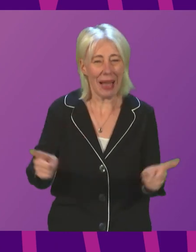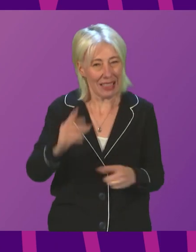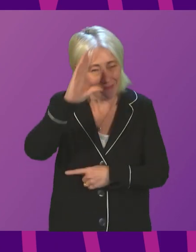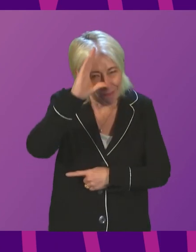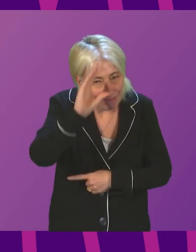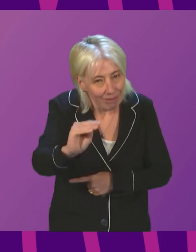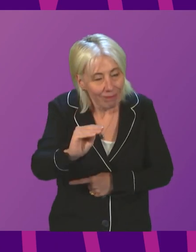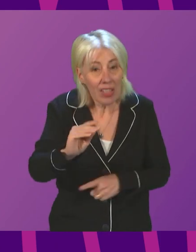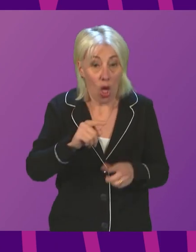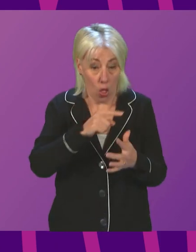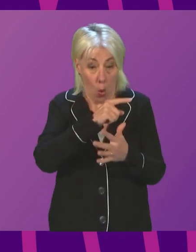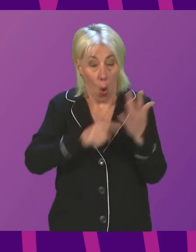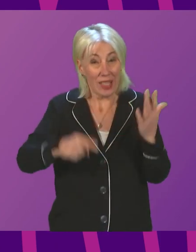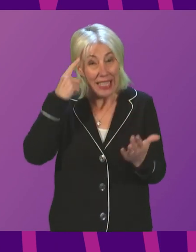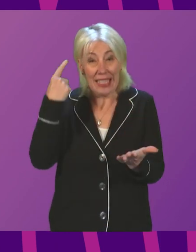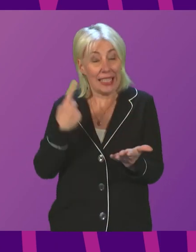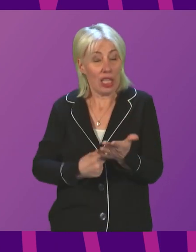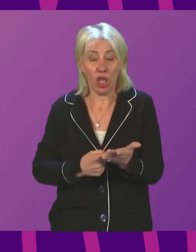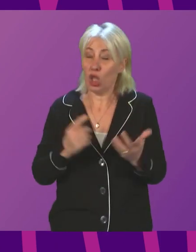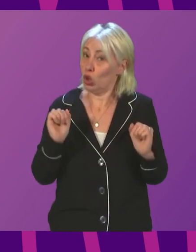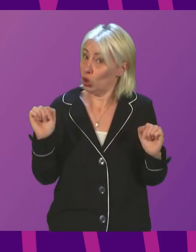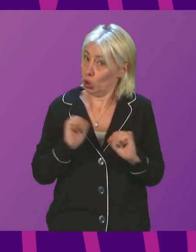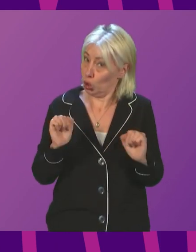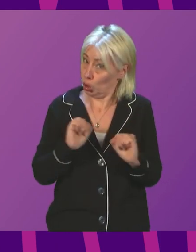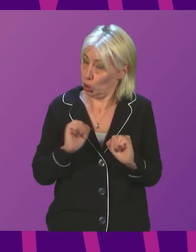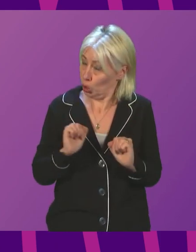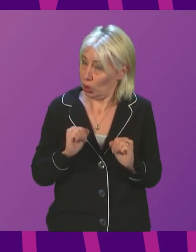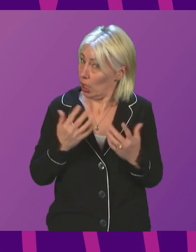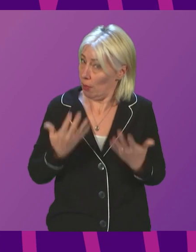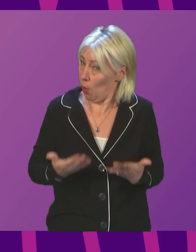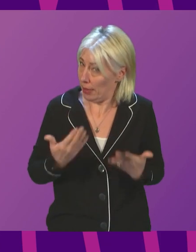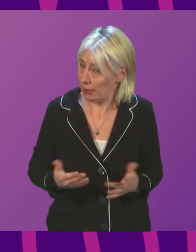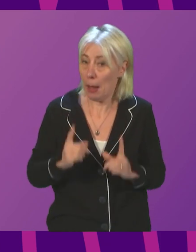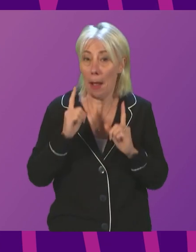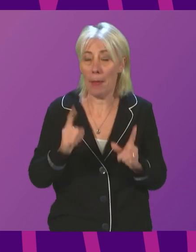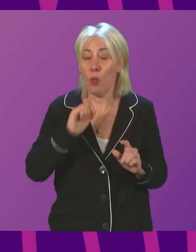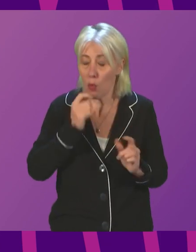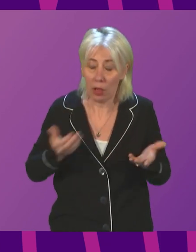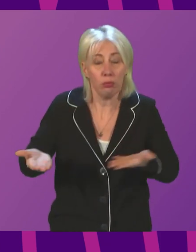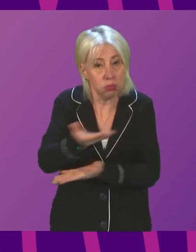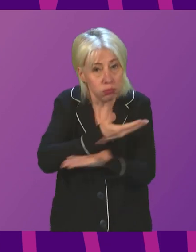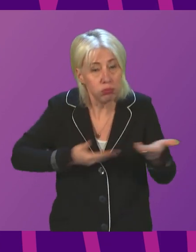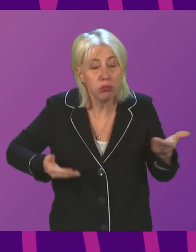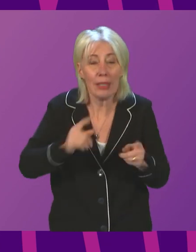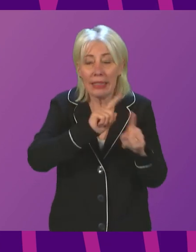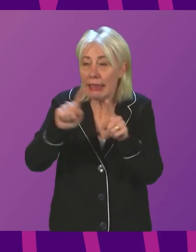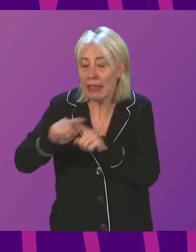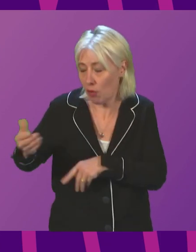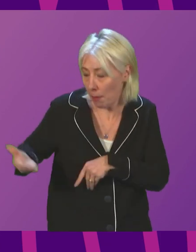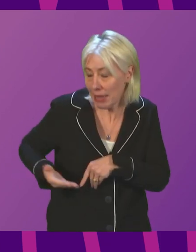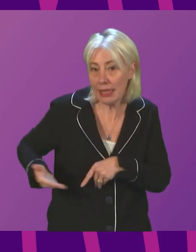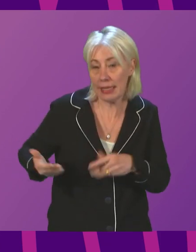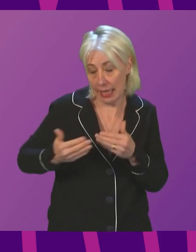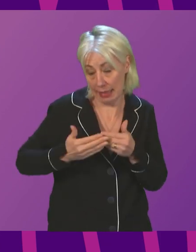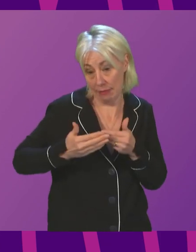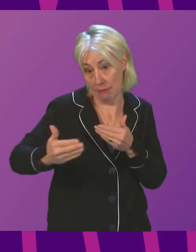that we have not yet taken any decisions about strengthening the existing baseline measures, and we will be discussing options with business sectors in the